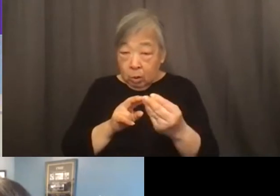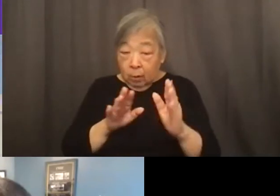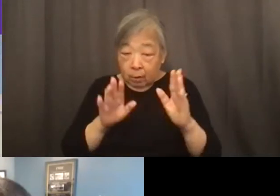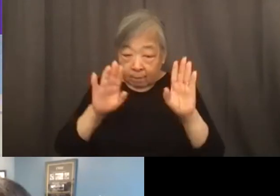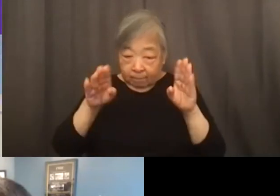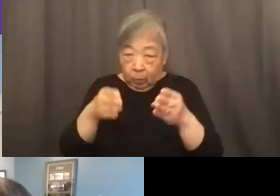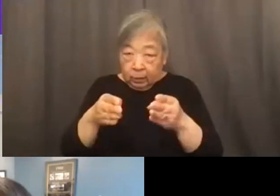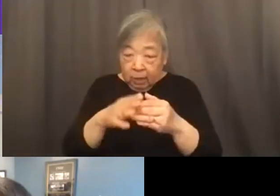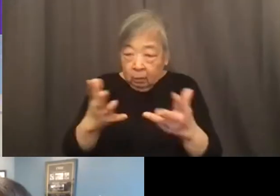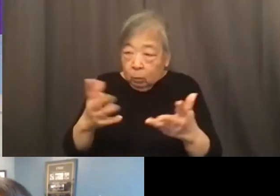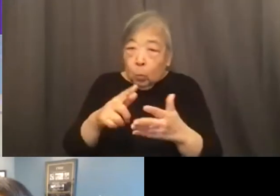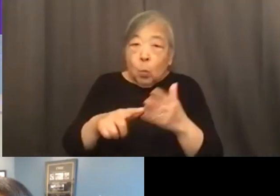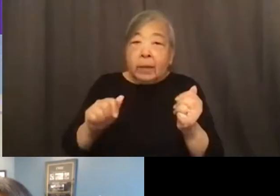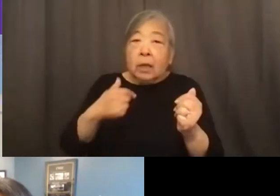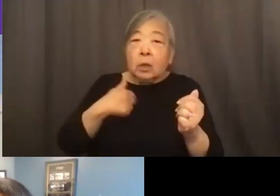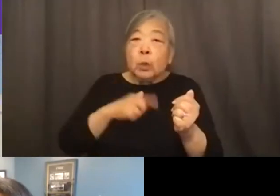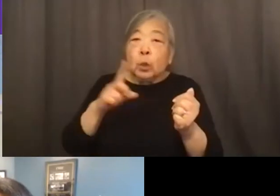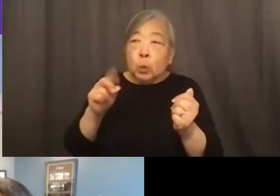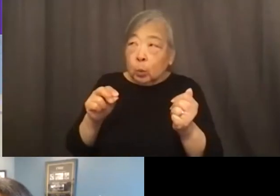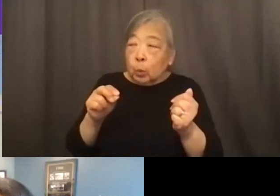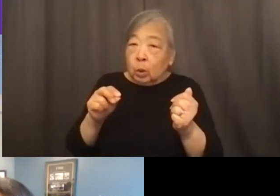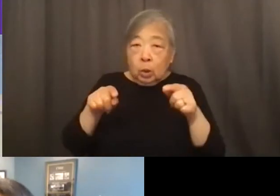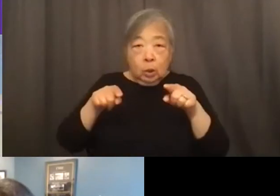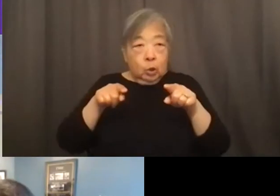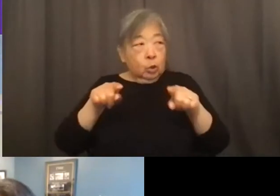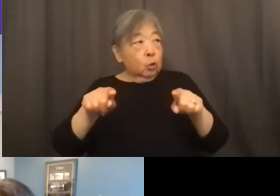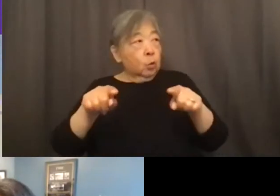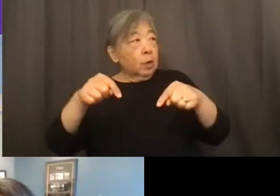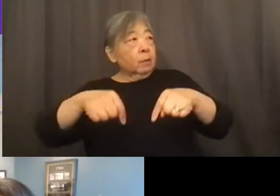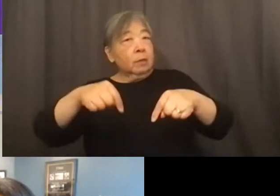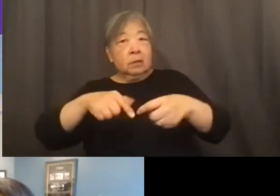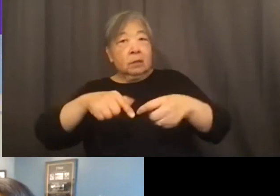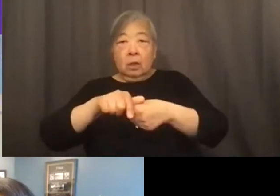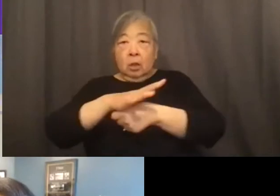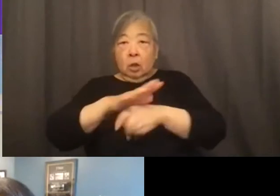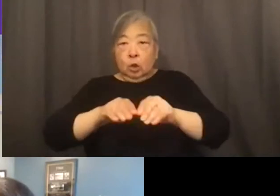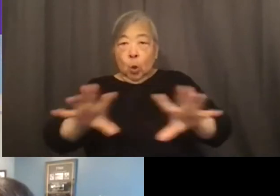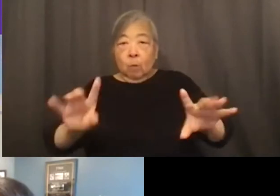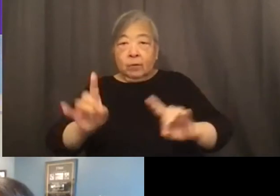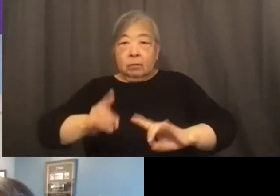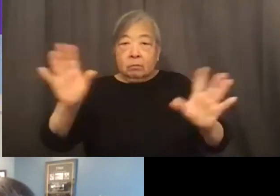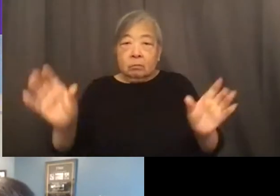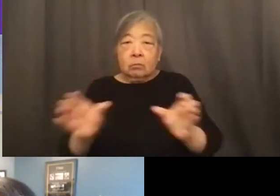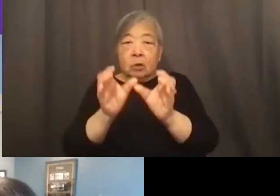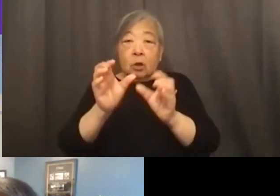we do in the midst of the this COVID crisis to preserve home ownership